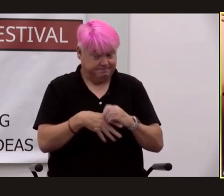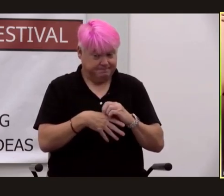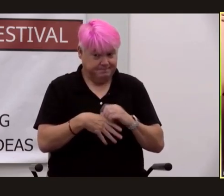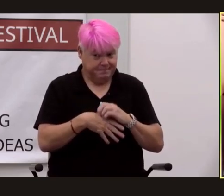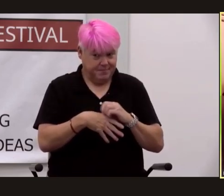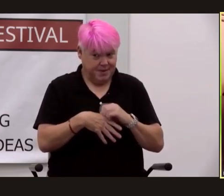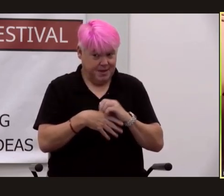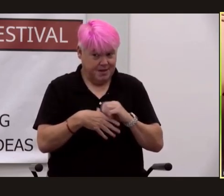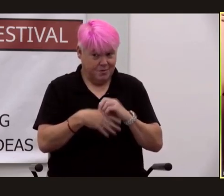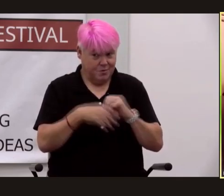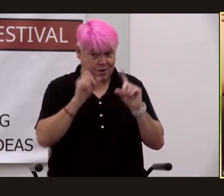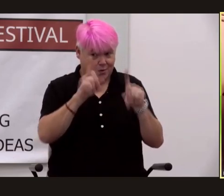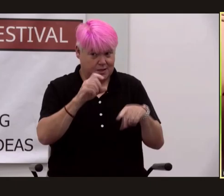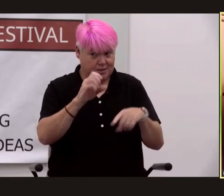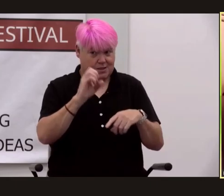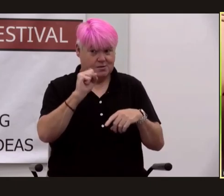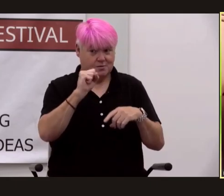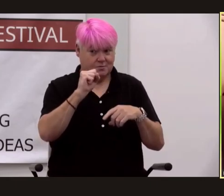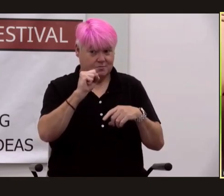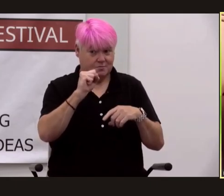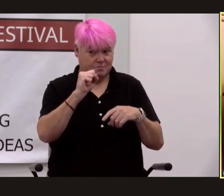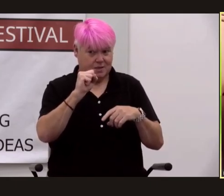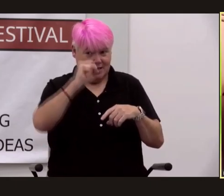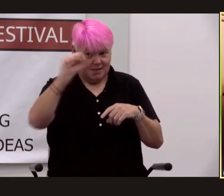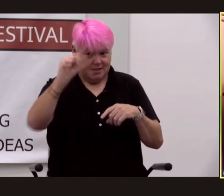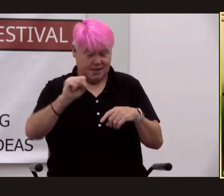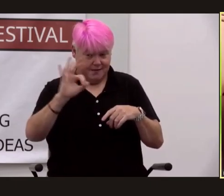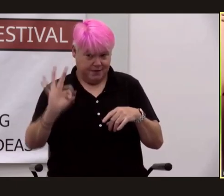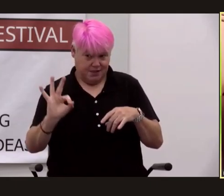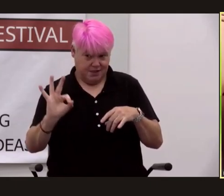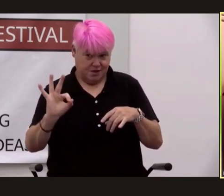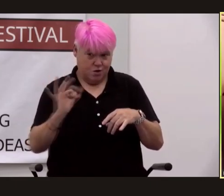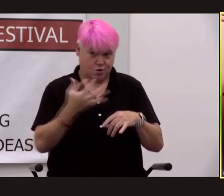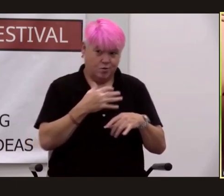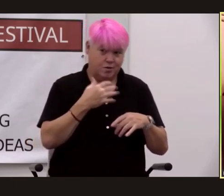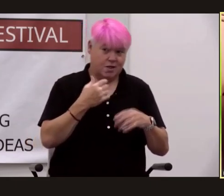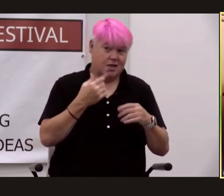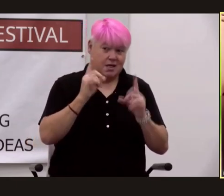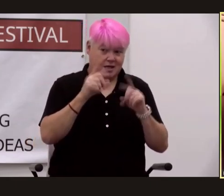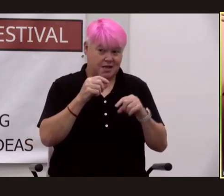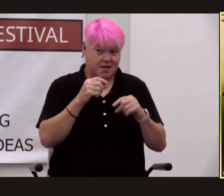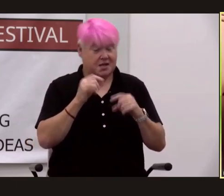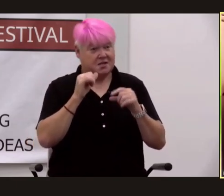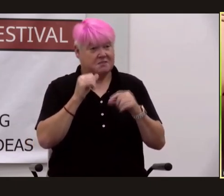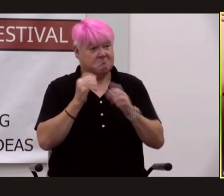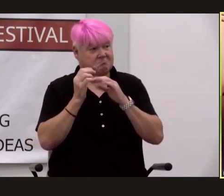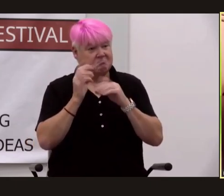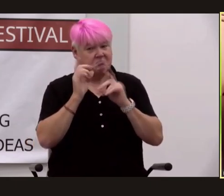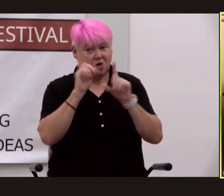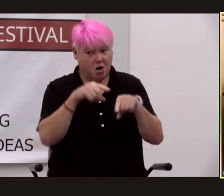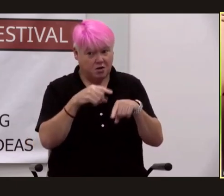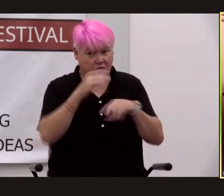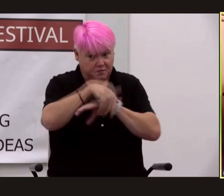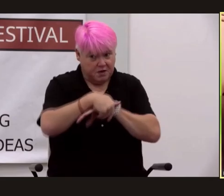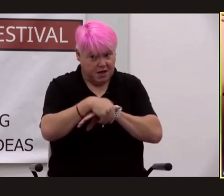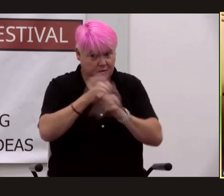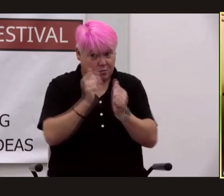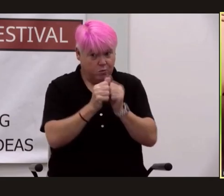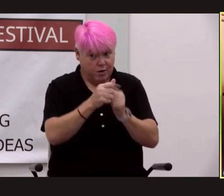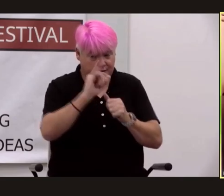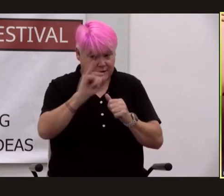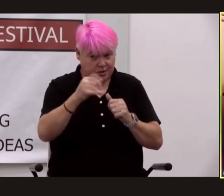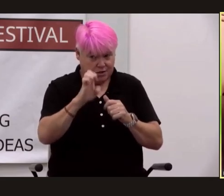he'd spent the night with her a lot of poker was played here on the mesa but robert rarely joined in still he was